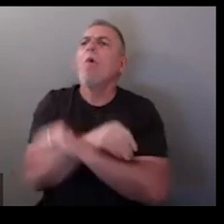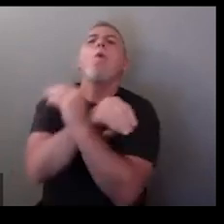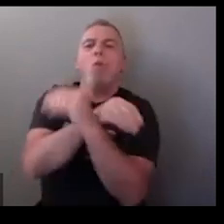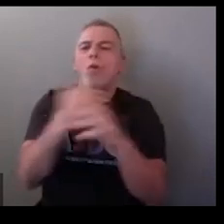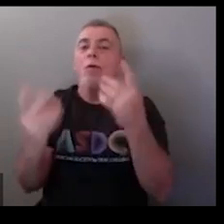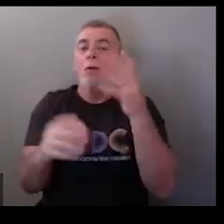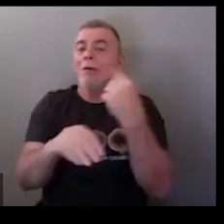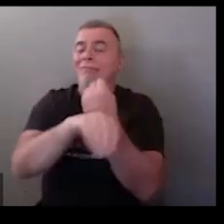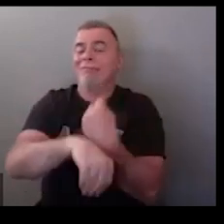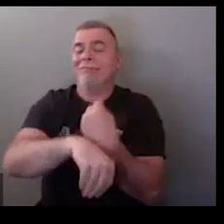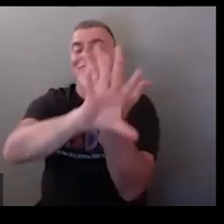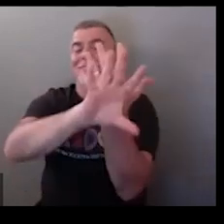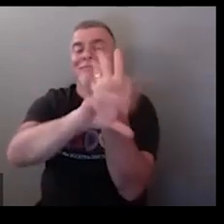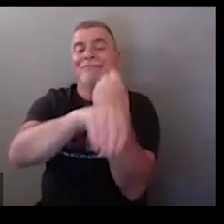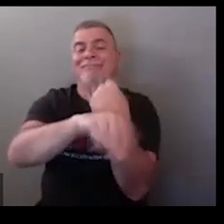okay